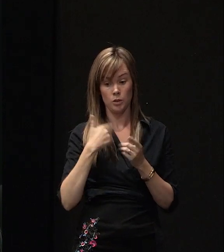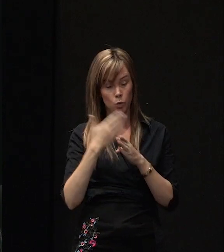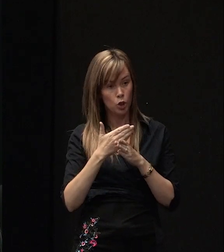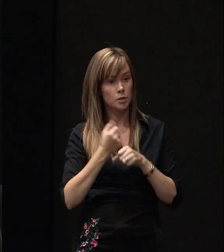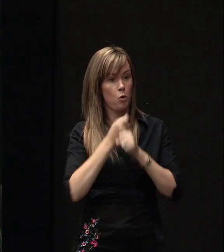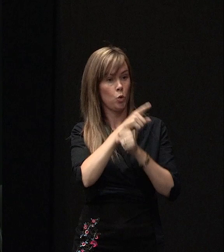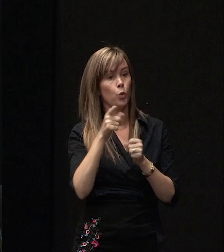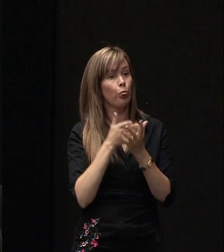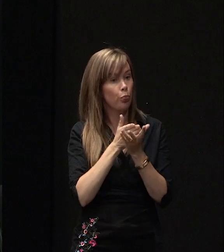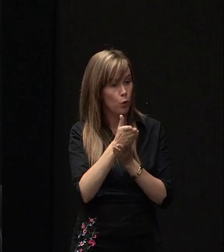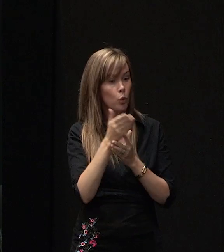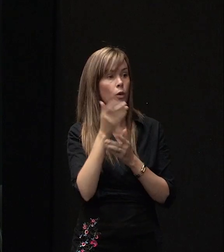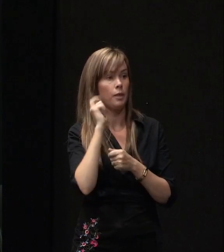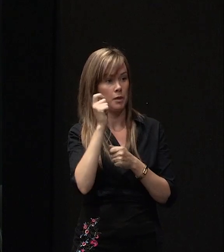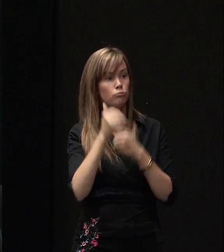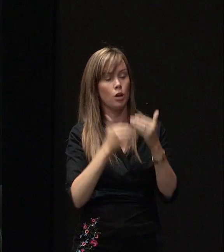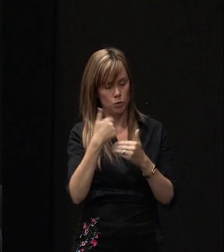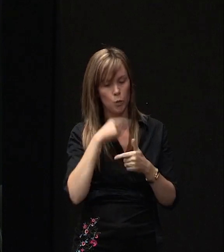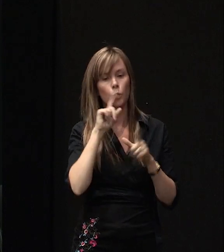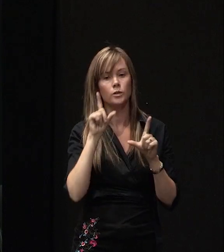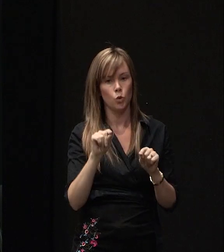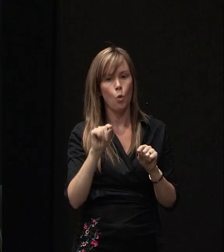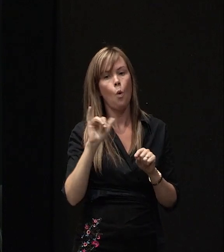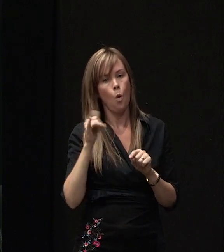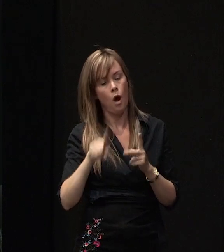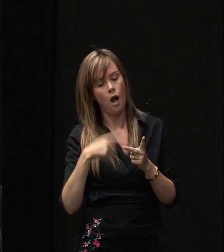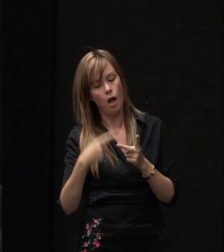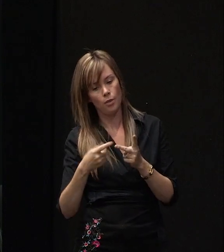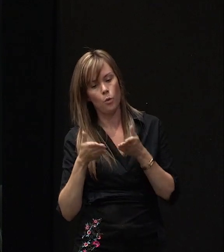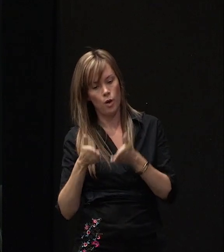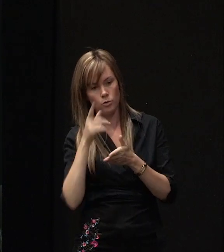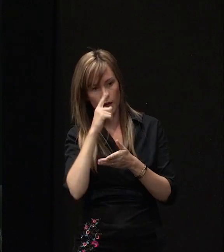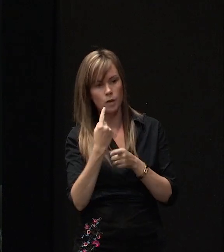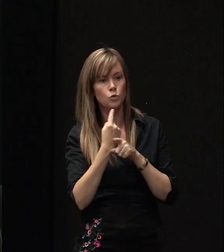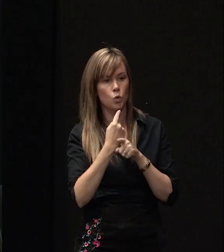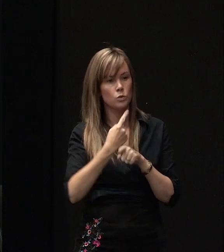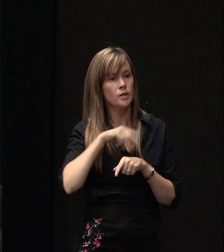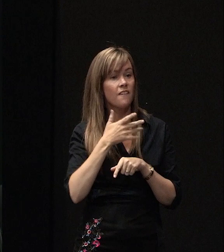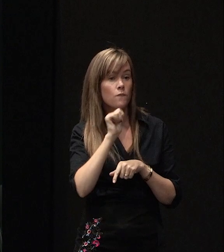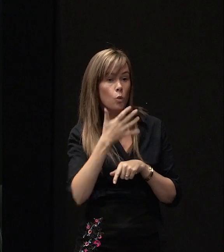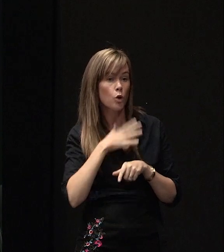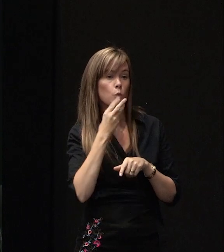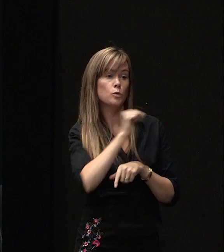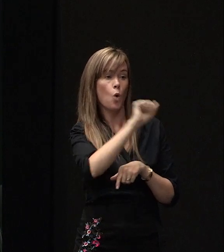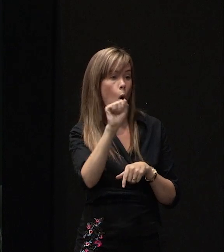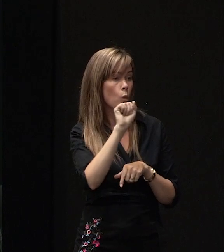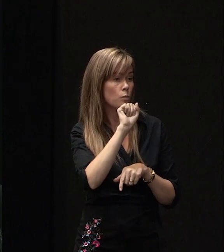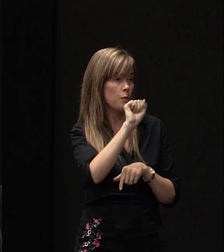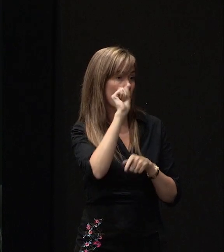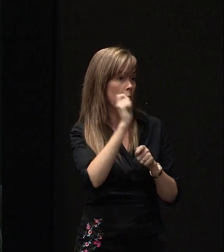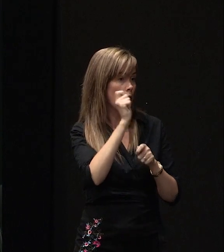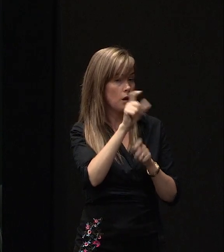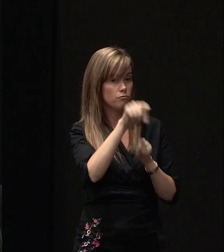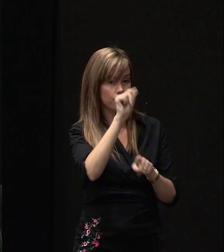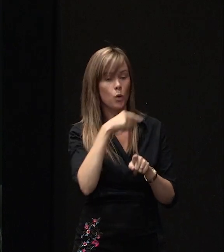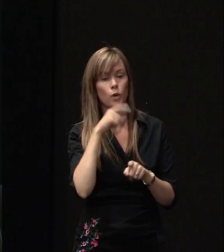you through the build process, then that's what we'll do. Alternatively, you can talk to us about either using your own builder, in which case we'll support you with